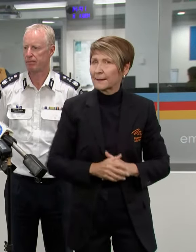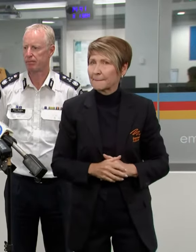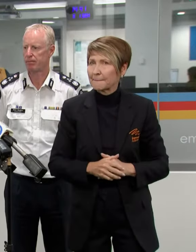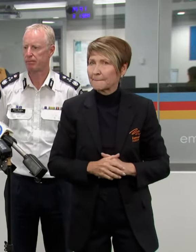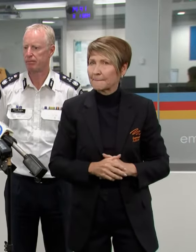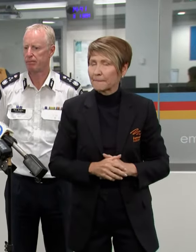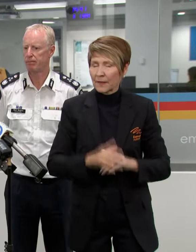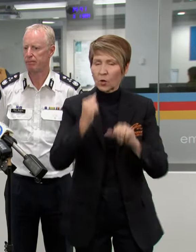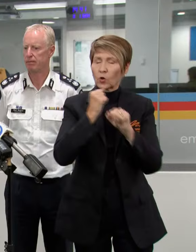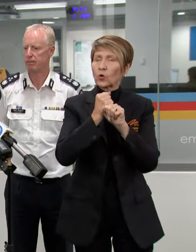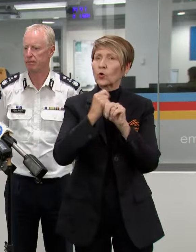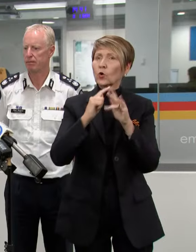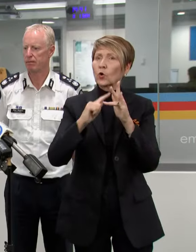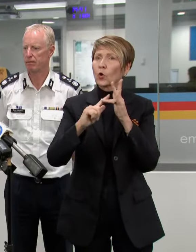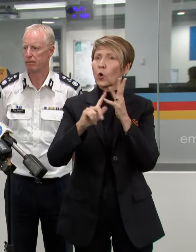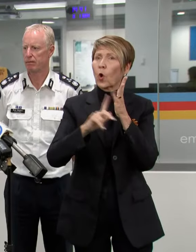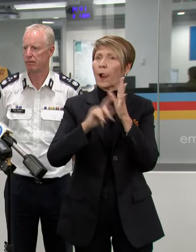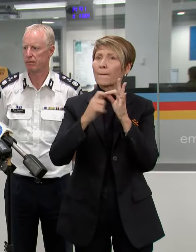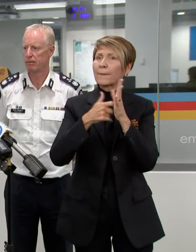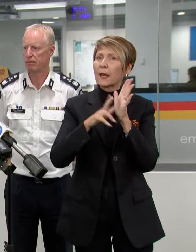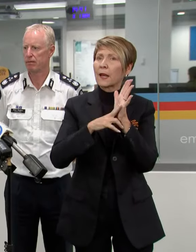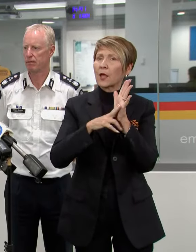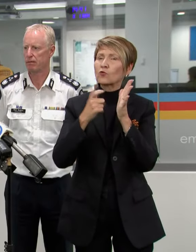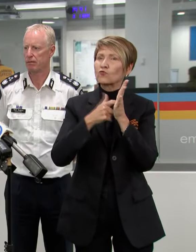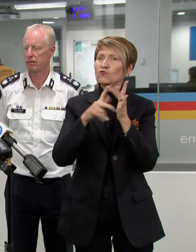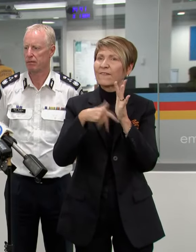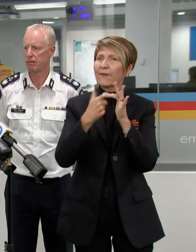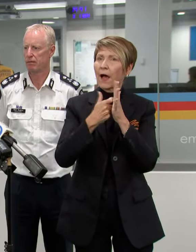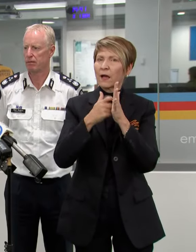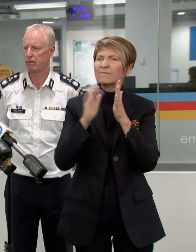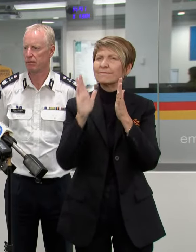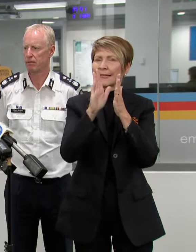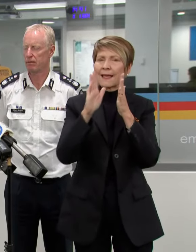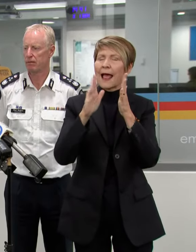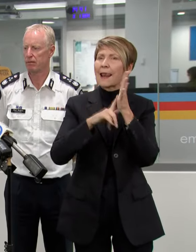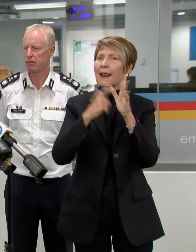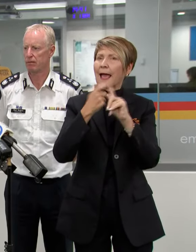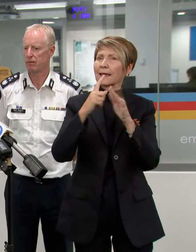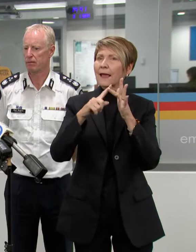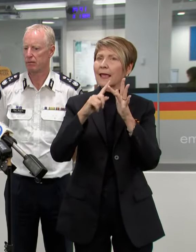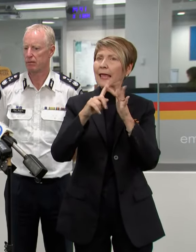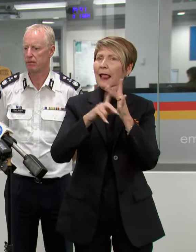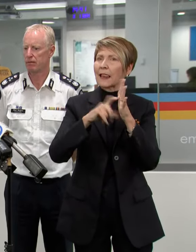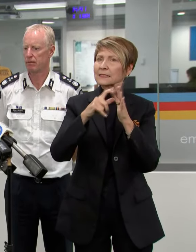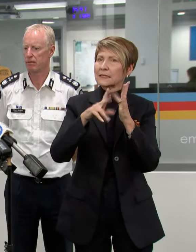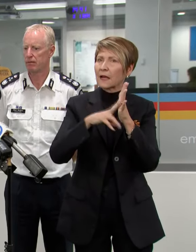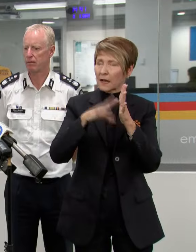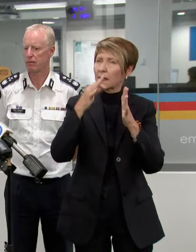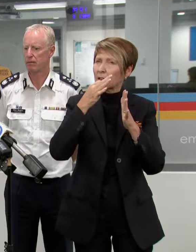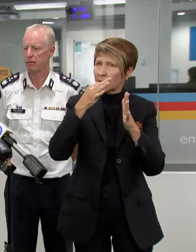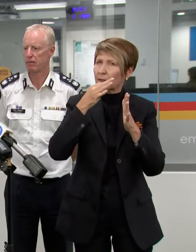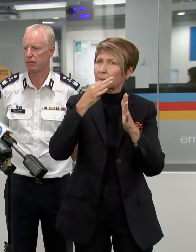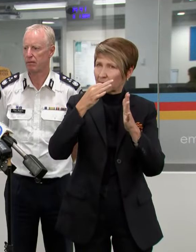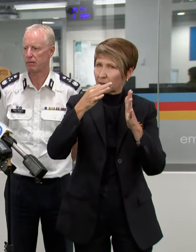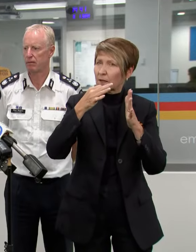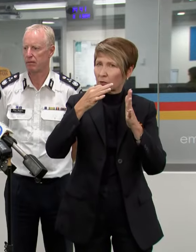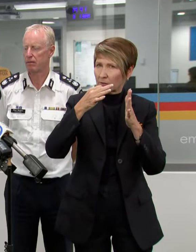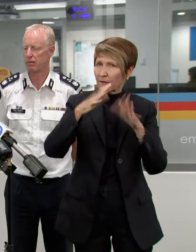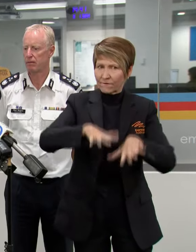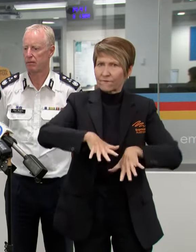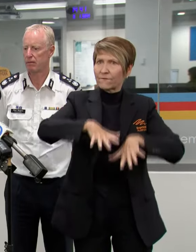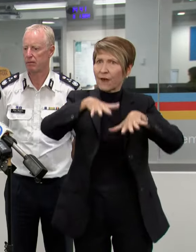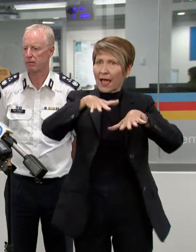On the Goulburn River, further upstream towards Lake Eildon, we are seeing now moderate flooding occurring, particularly around Yale.